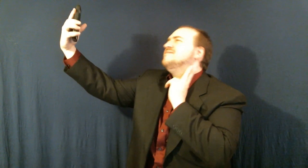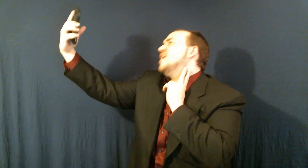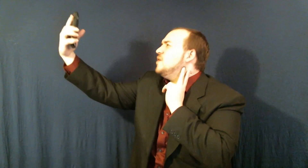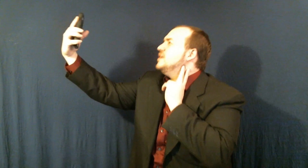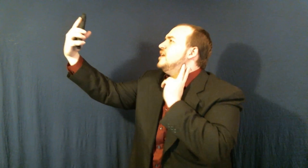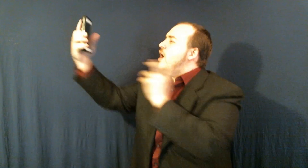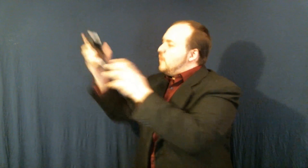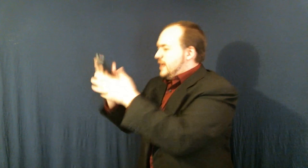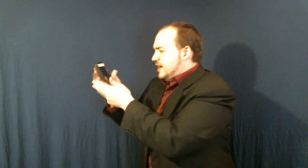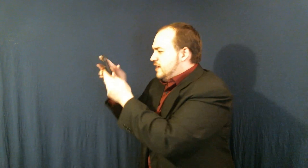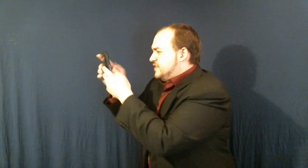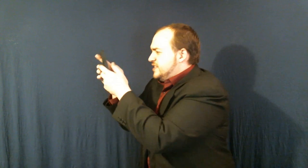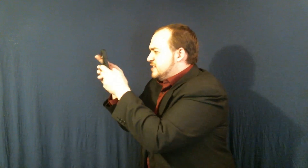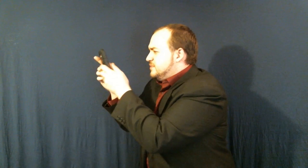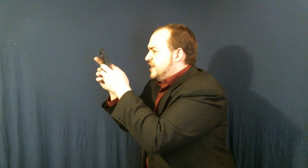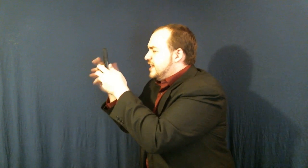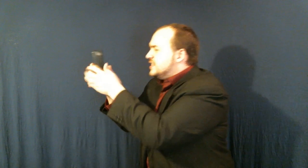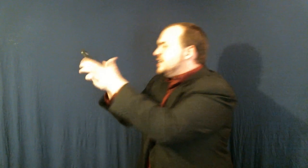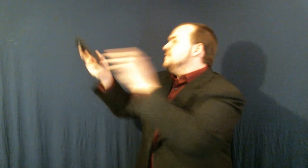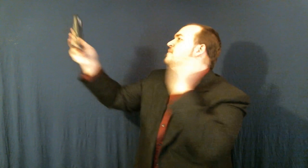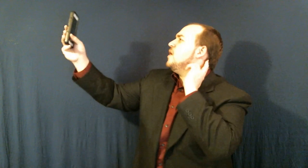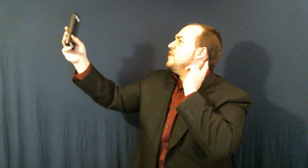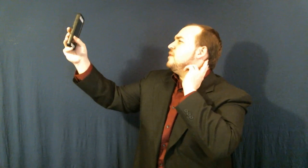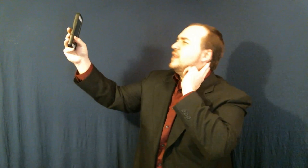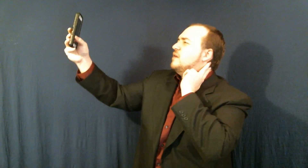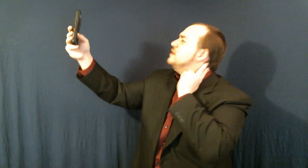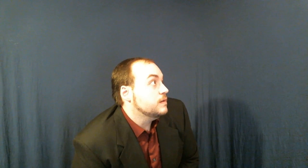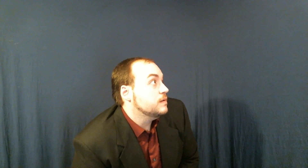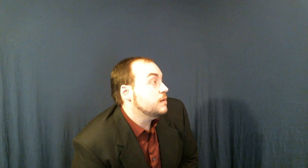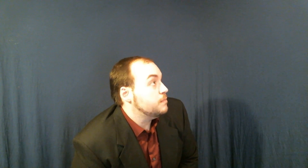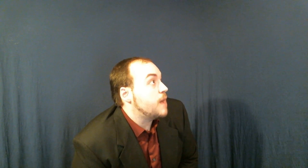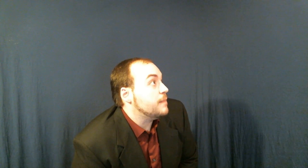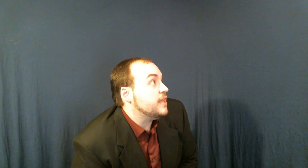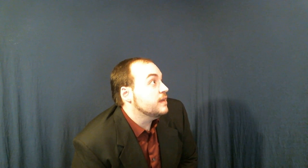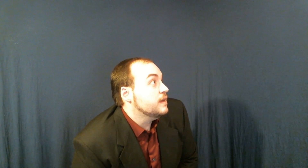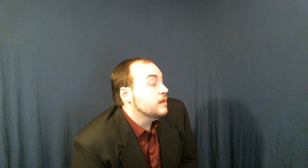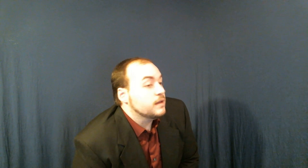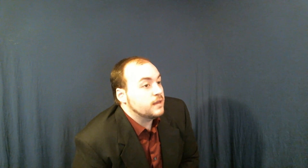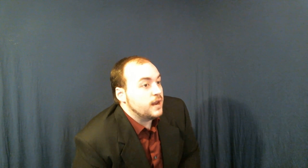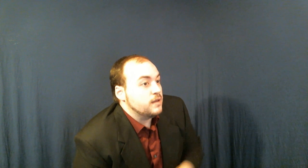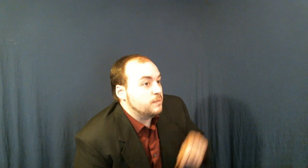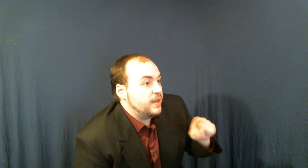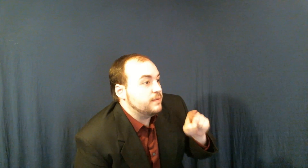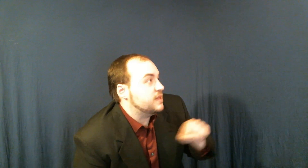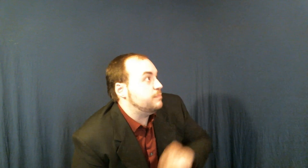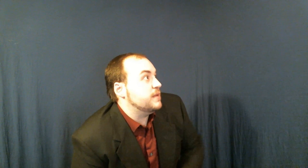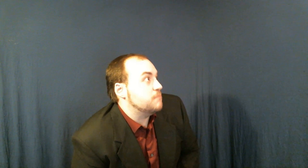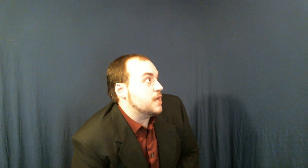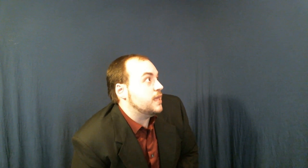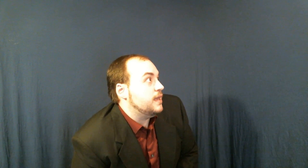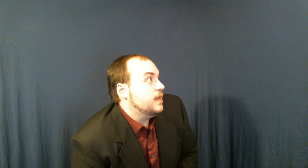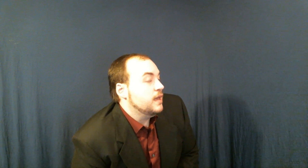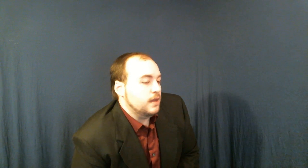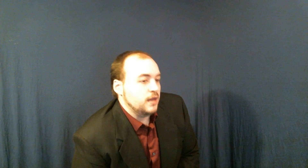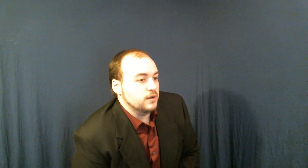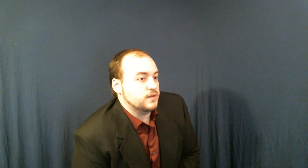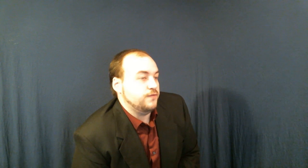No Oh, wait I have to set some settings Oh, there we go Mommy? Can I go play with the big monkey? He looks